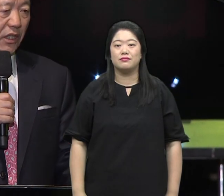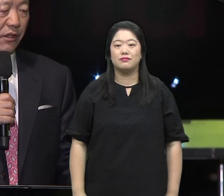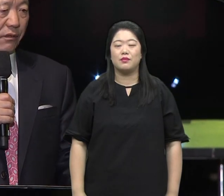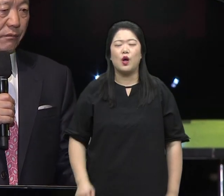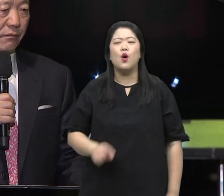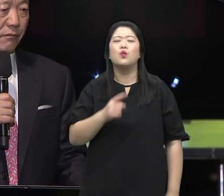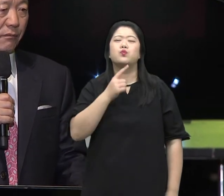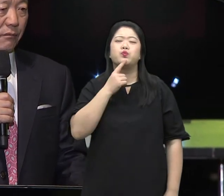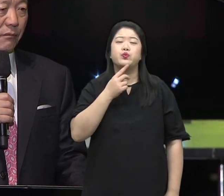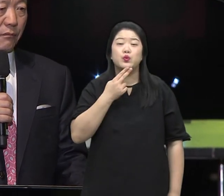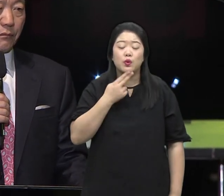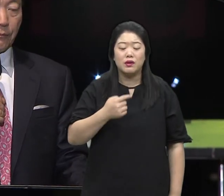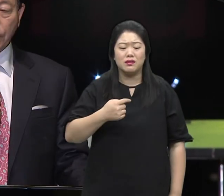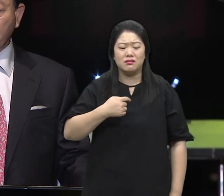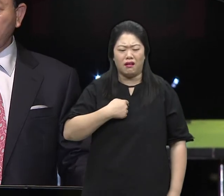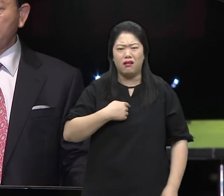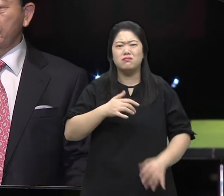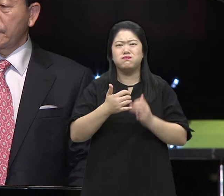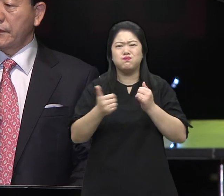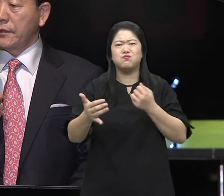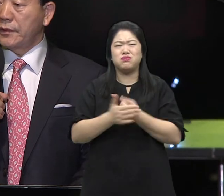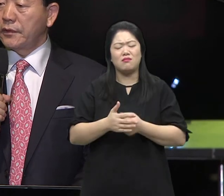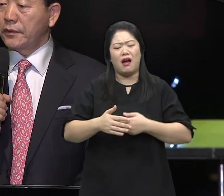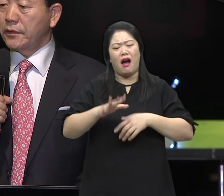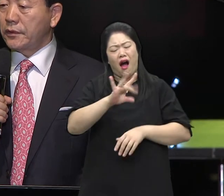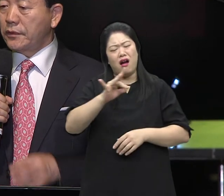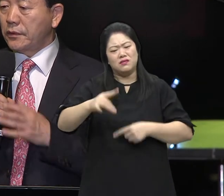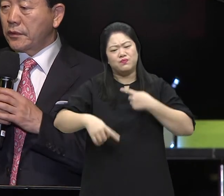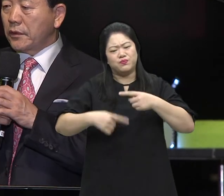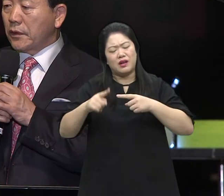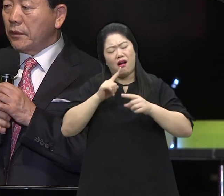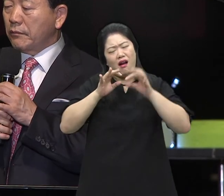So without me even realizing, as I spoke up about that, I made mistakes too.